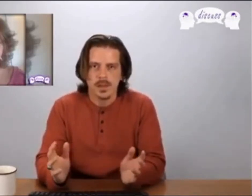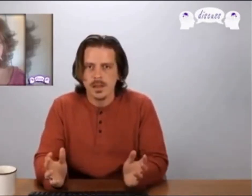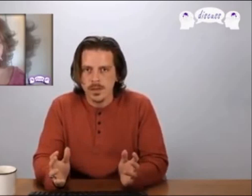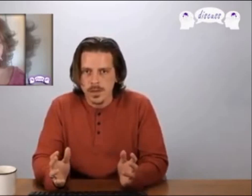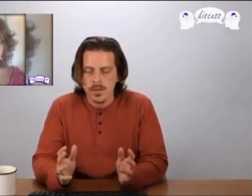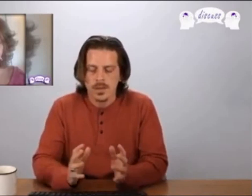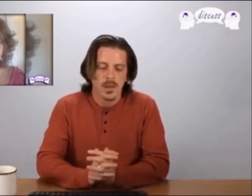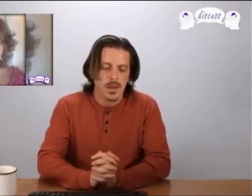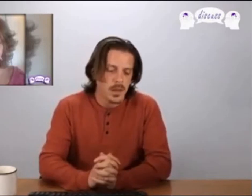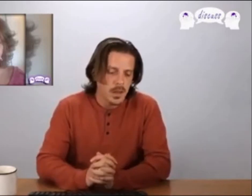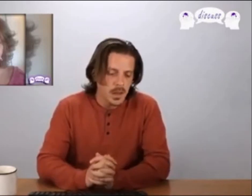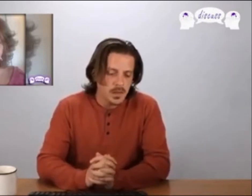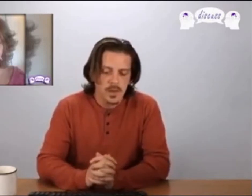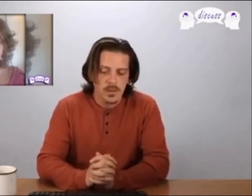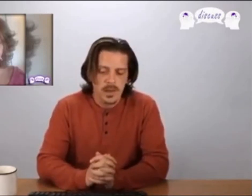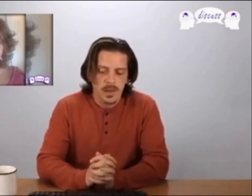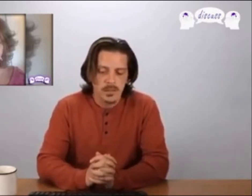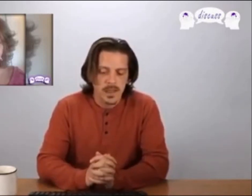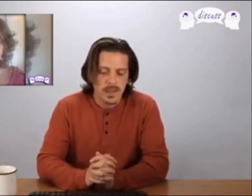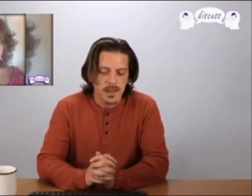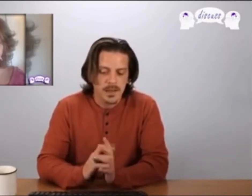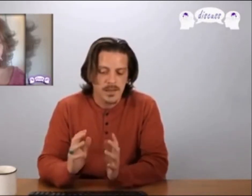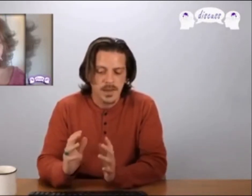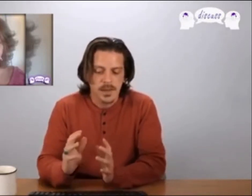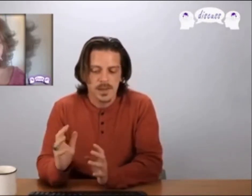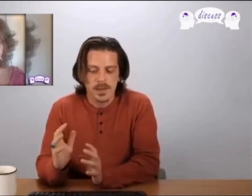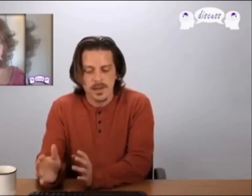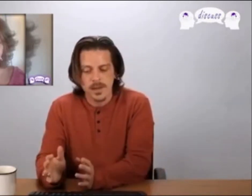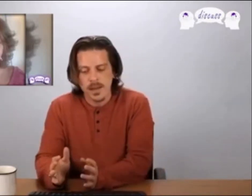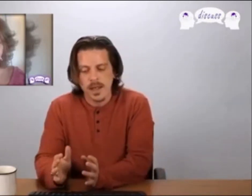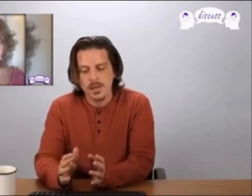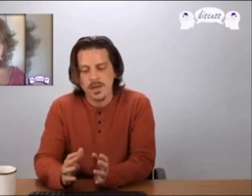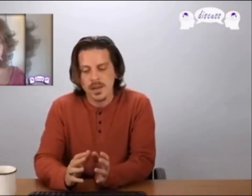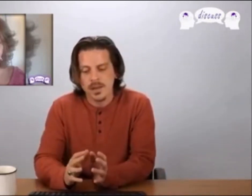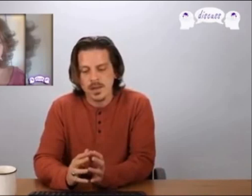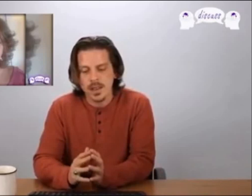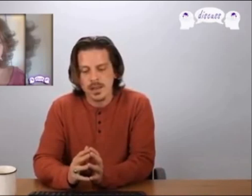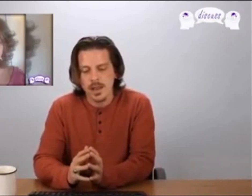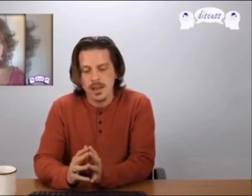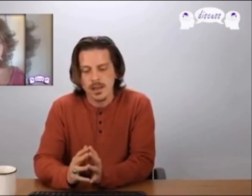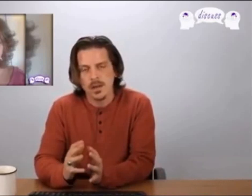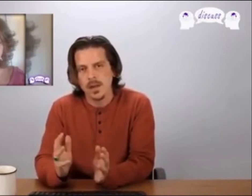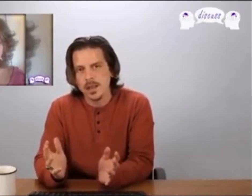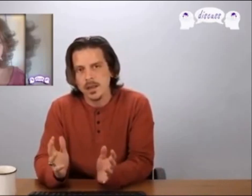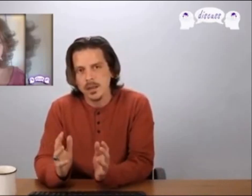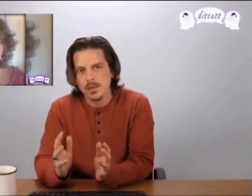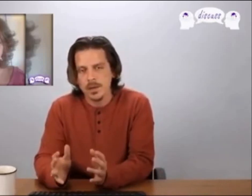terrorists so with that being the Cynthia Absig that started getting tied in with like Field